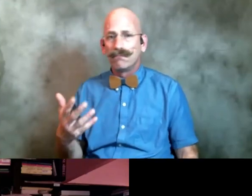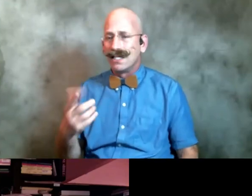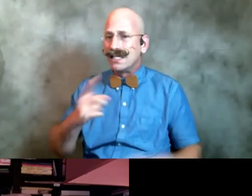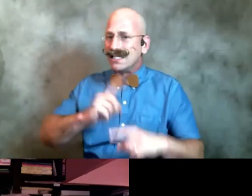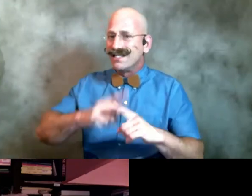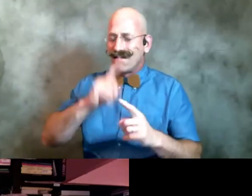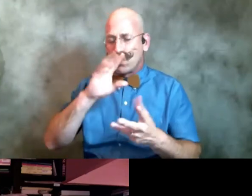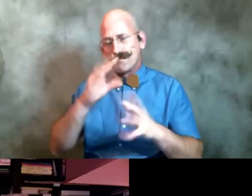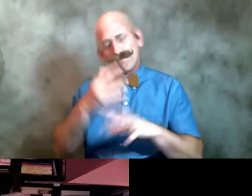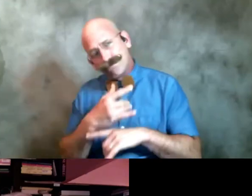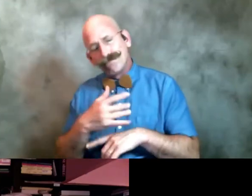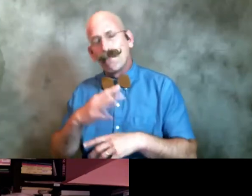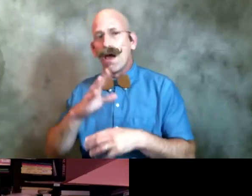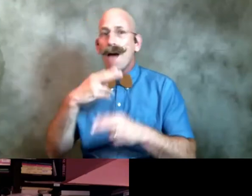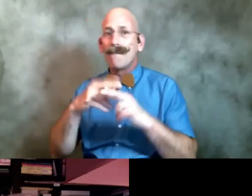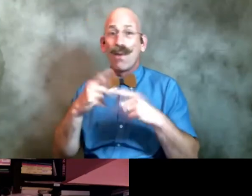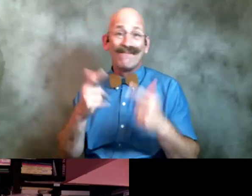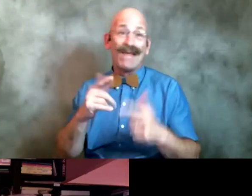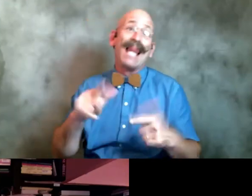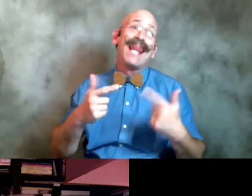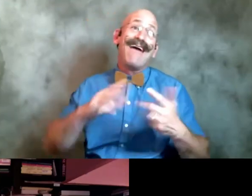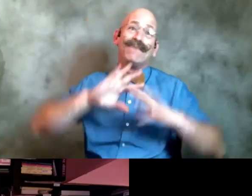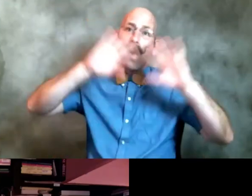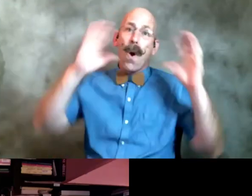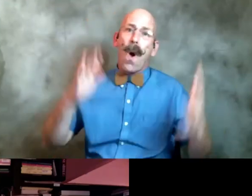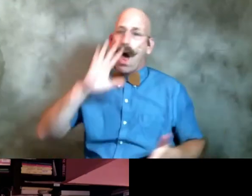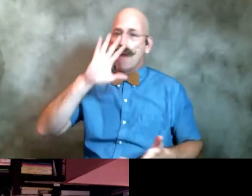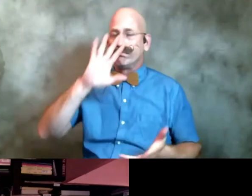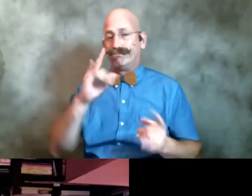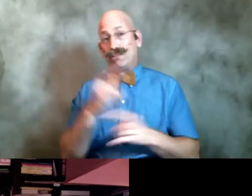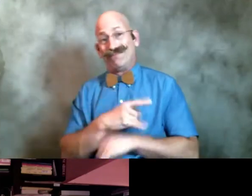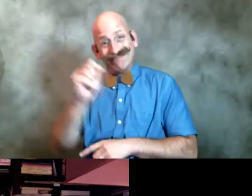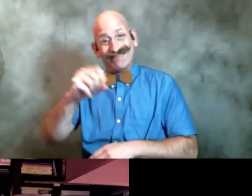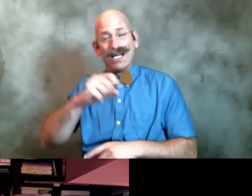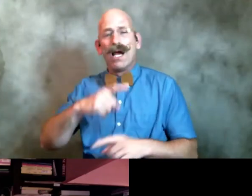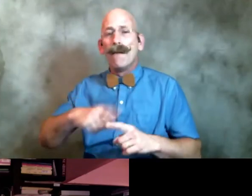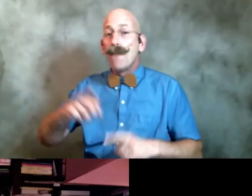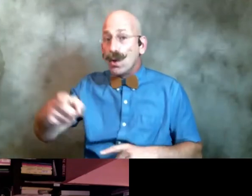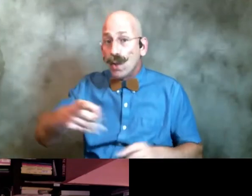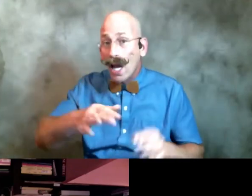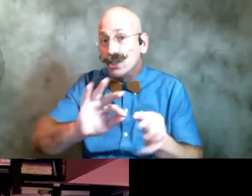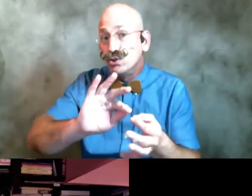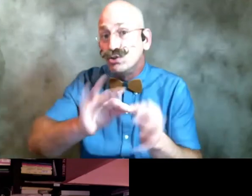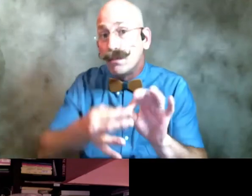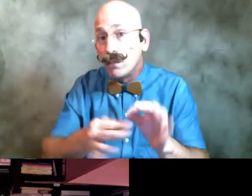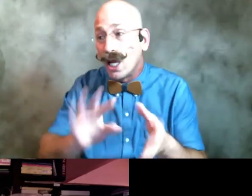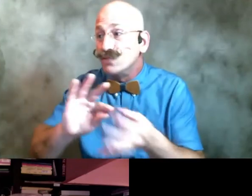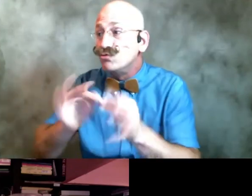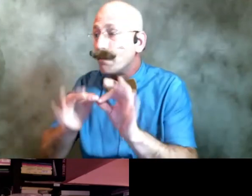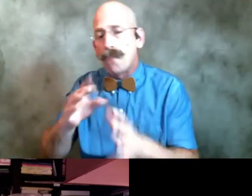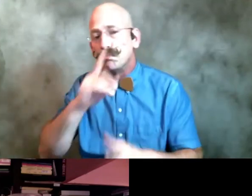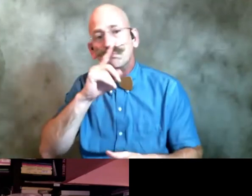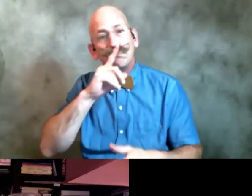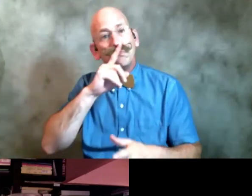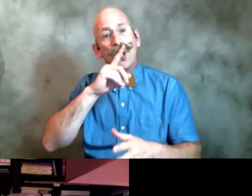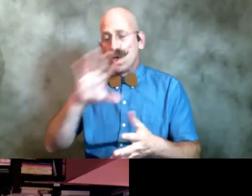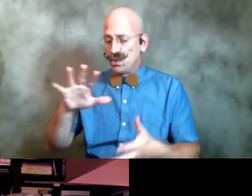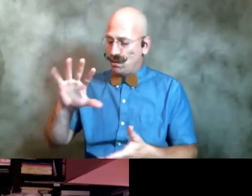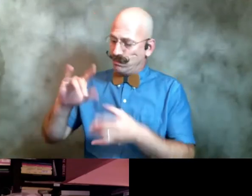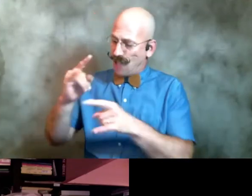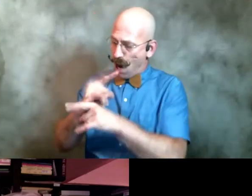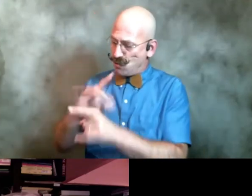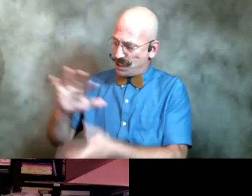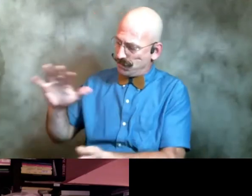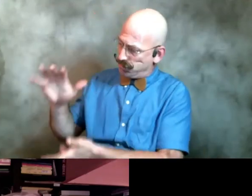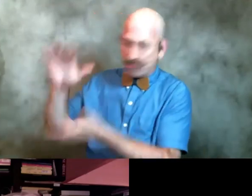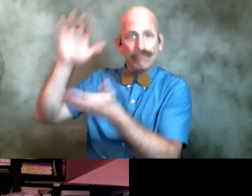life life itself is one huge irony but you don't interpret the irony you leave it right in front of people to